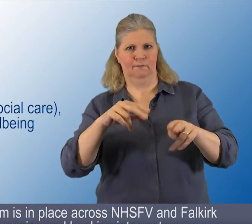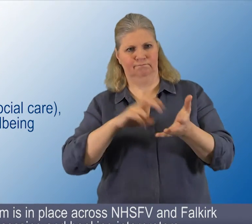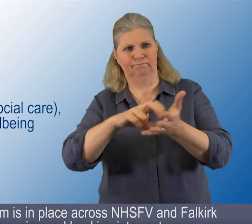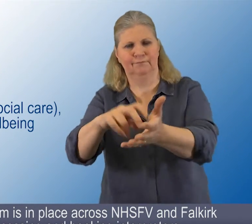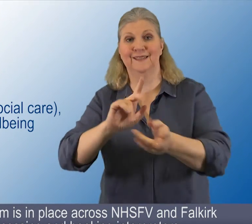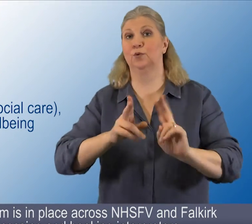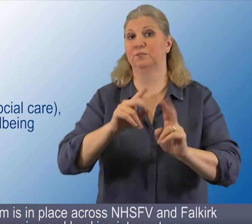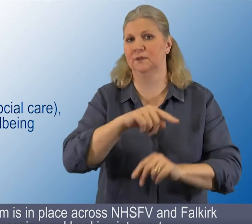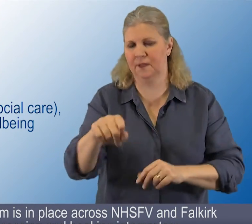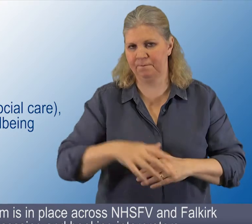24.